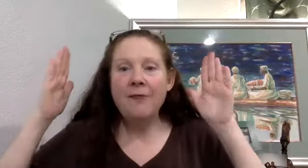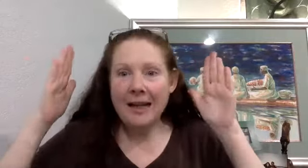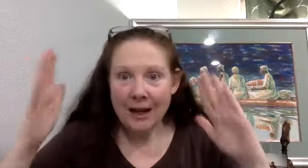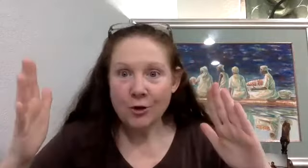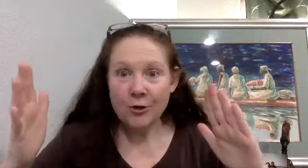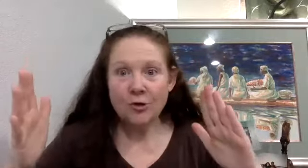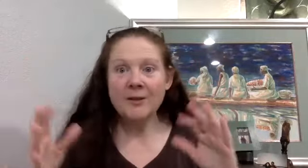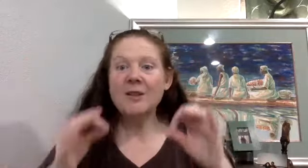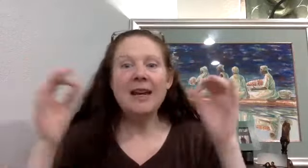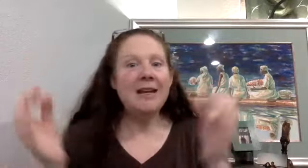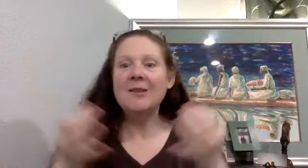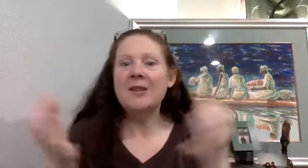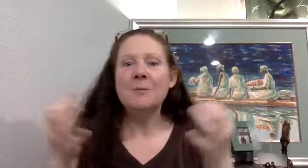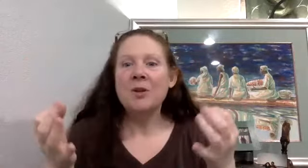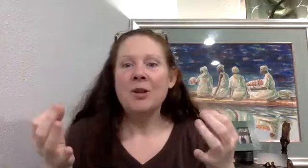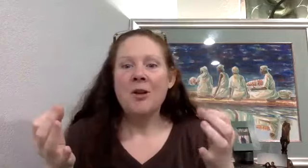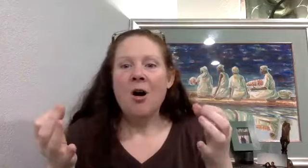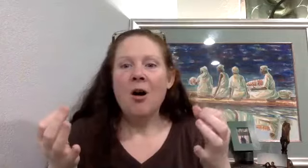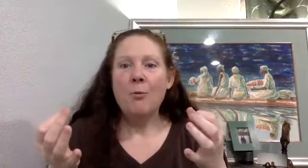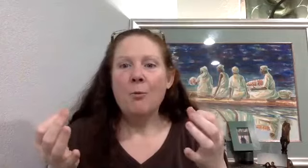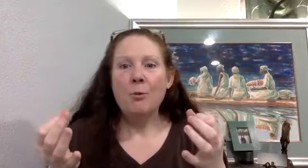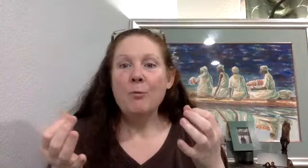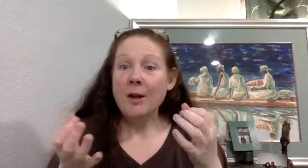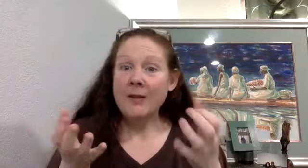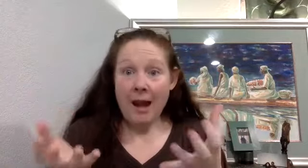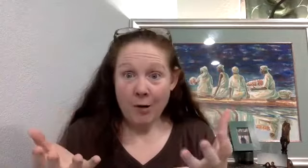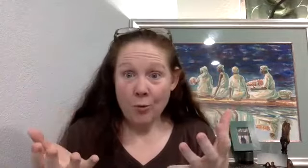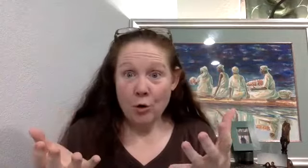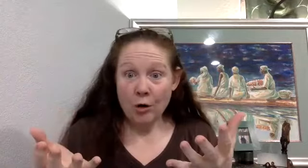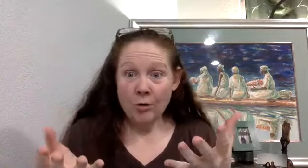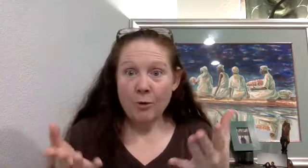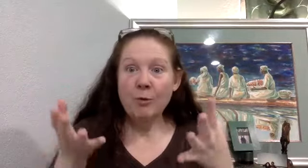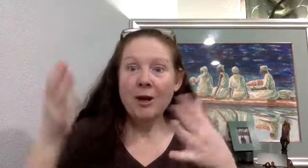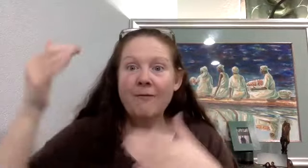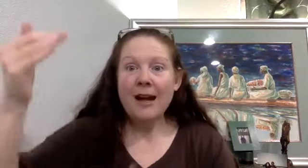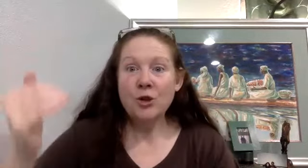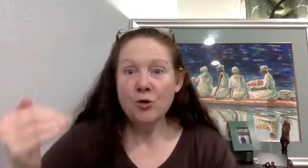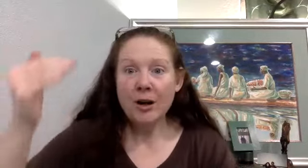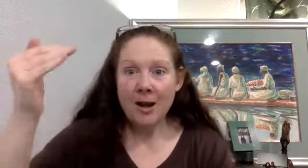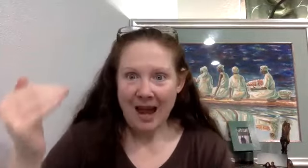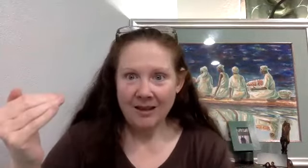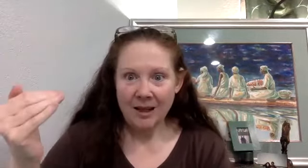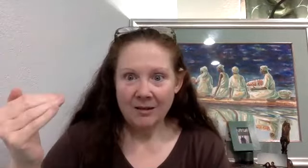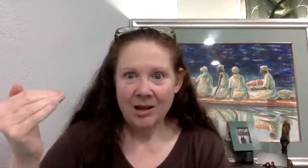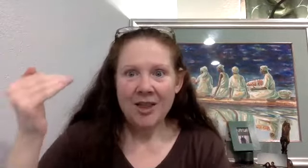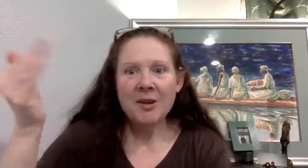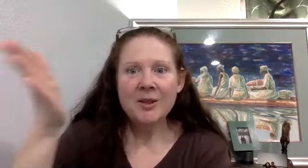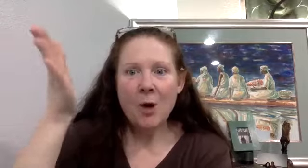financial stress. Again, it's this, when we want to say either or, when we want to find strict causality. This is why